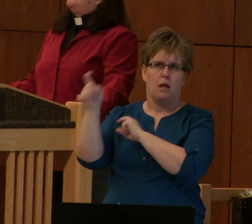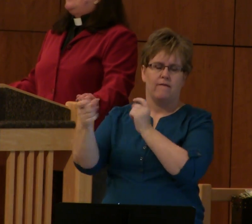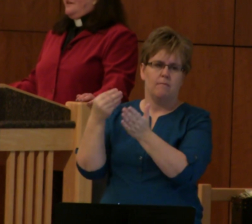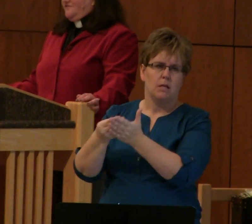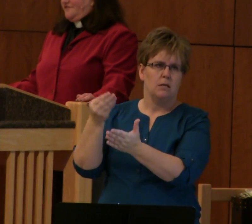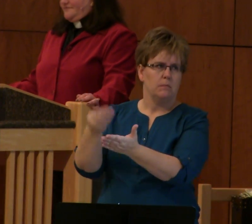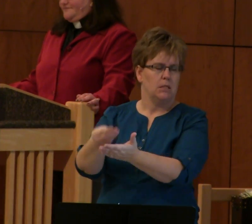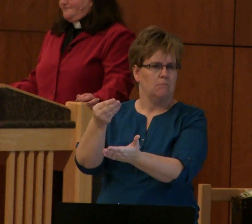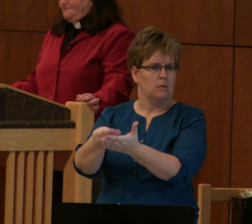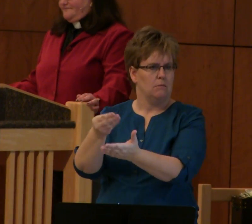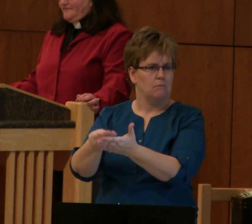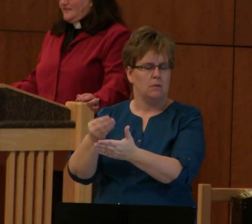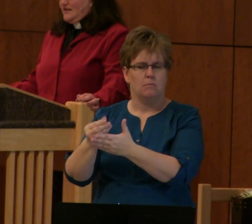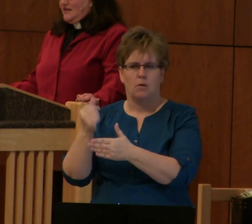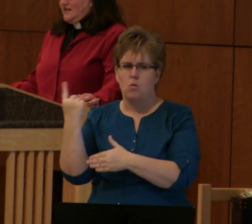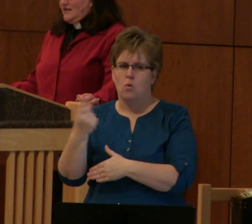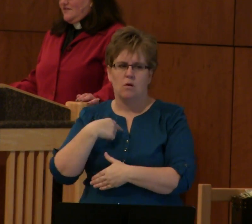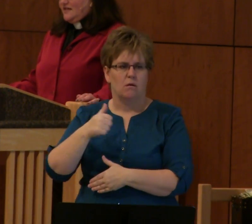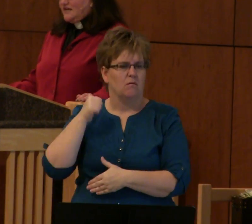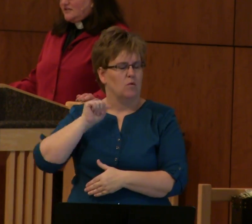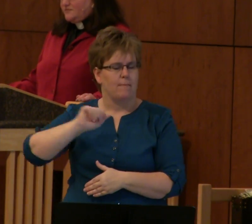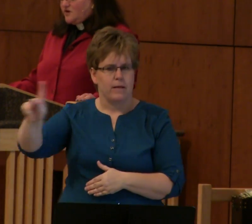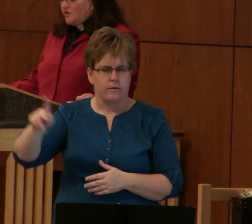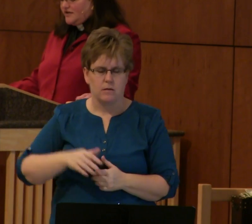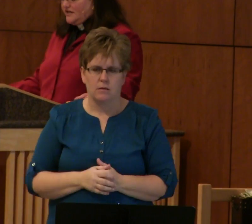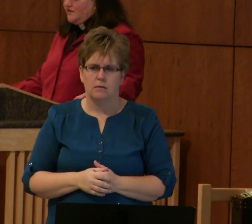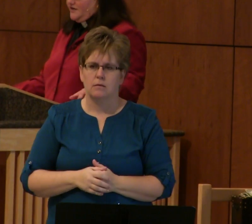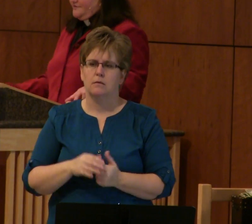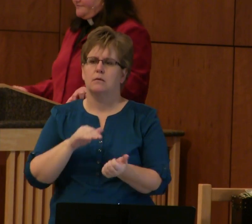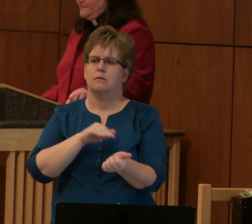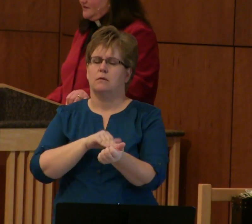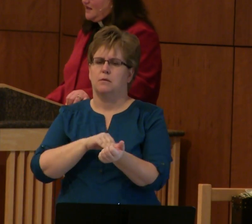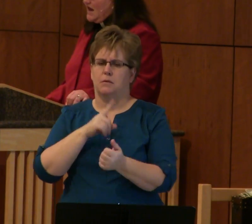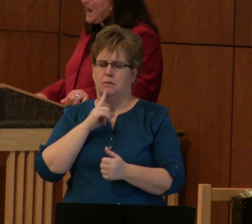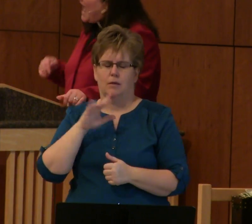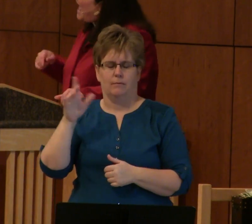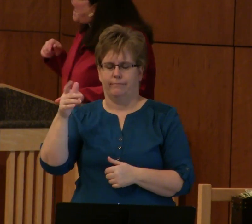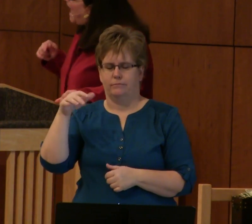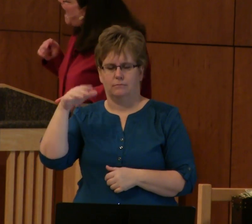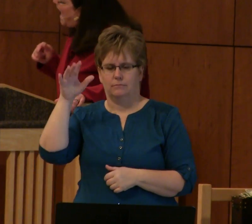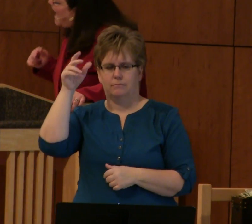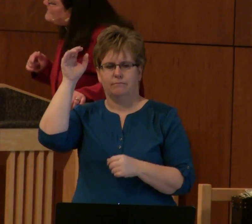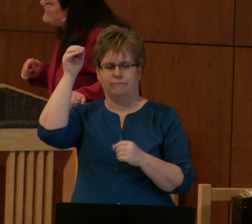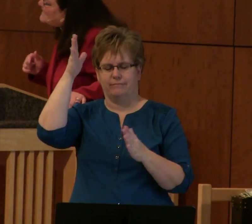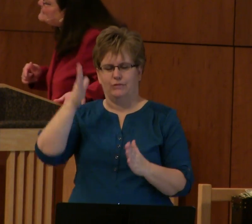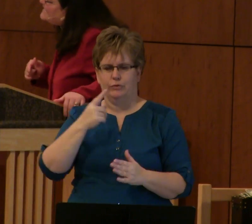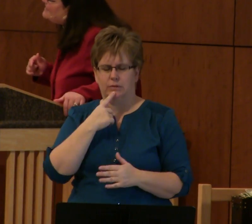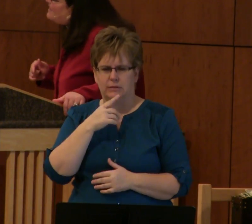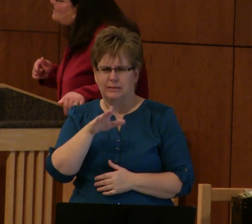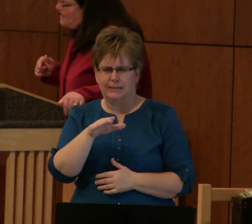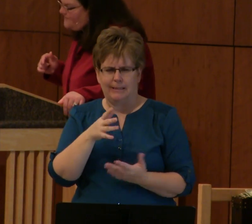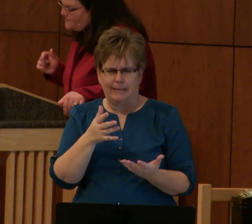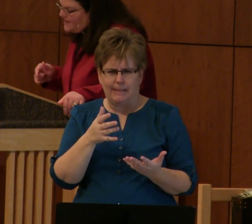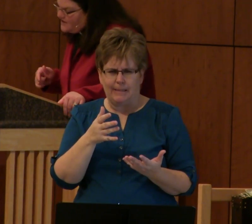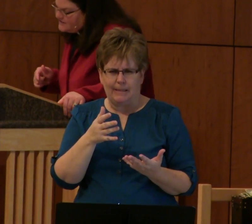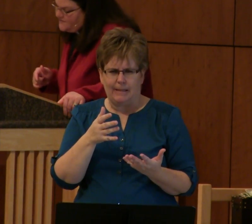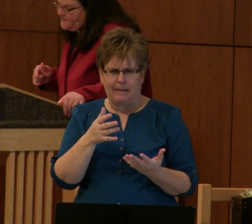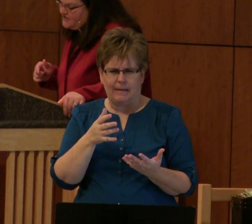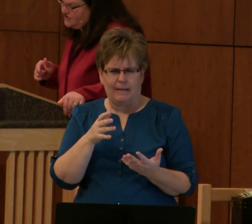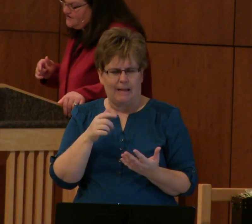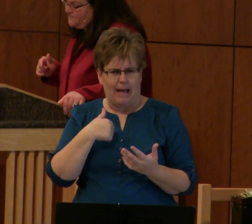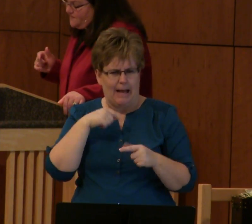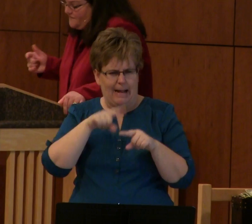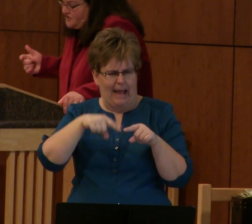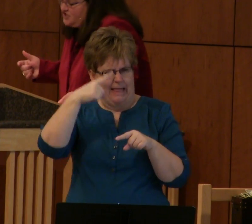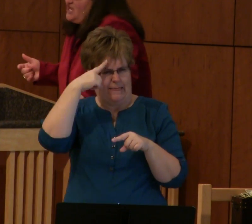give, give. Then Dr. McCord concluded, I can't think of a better